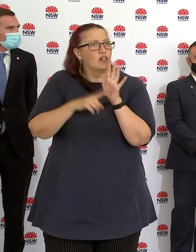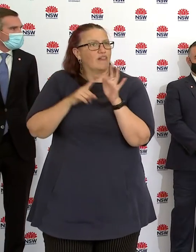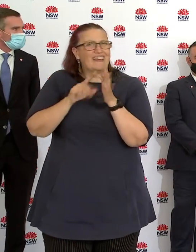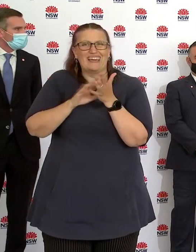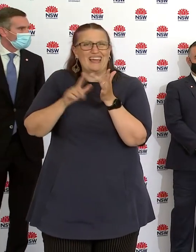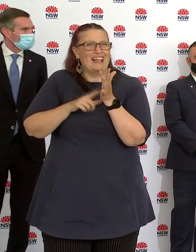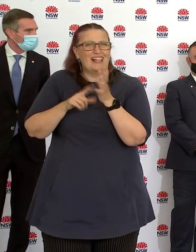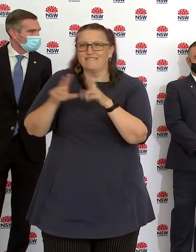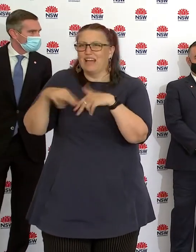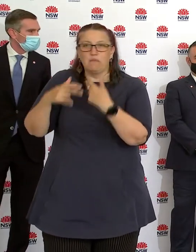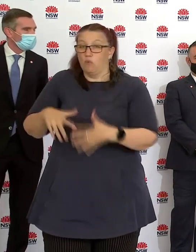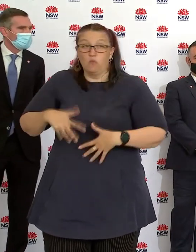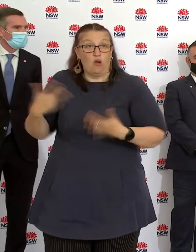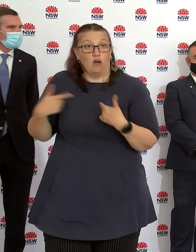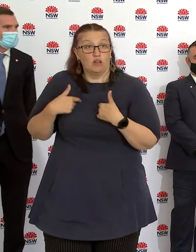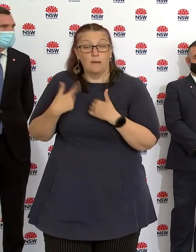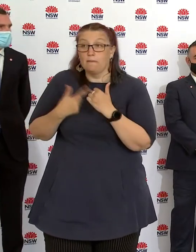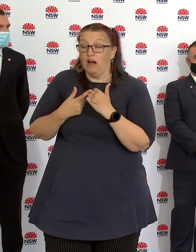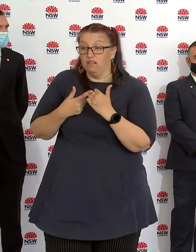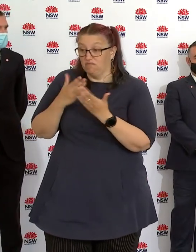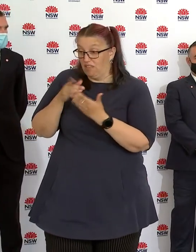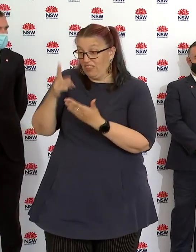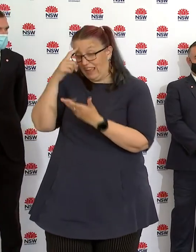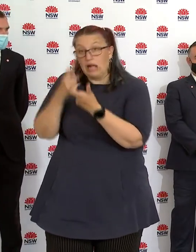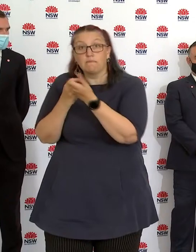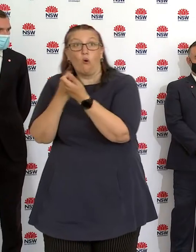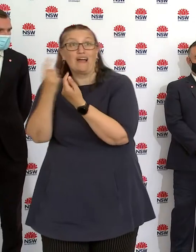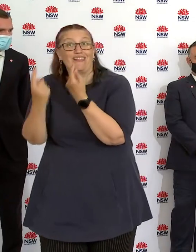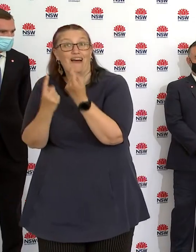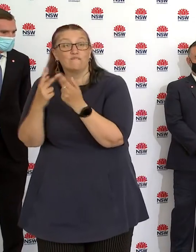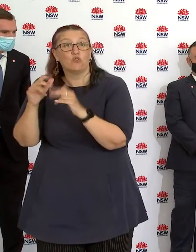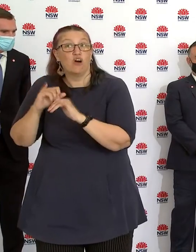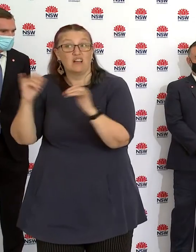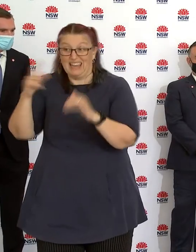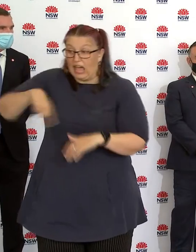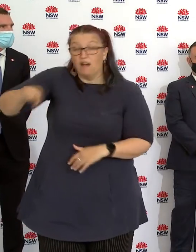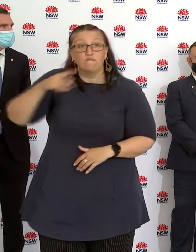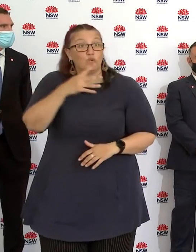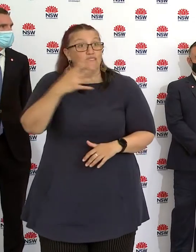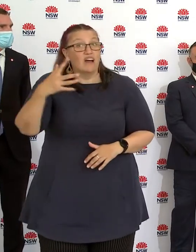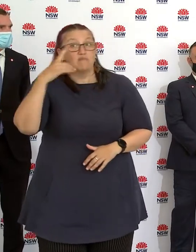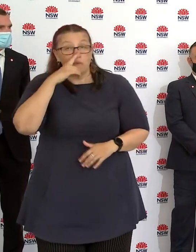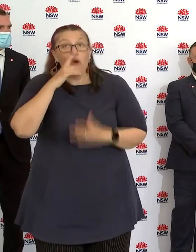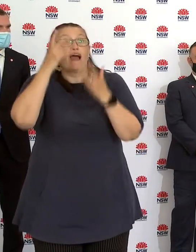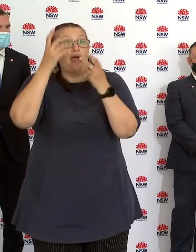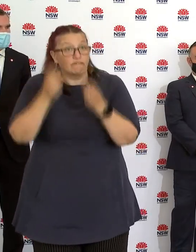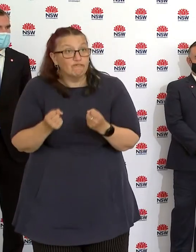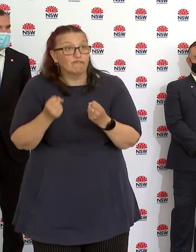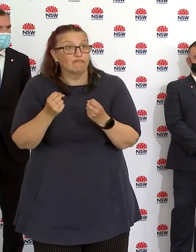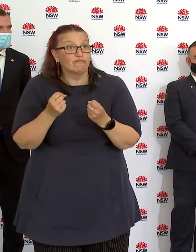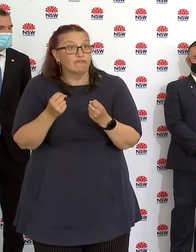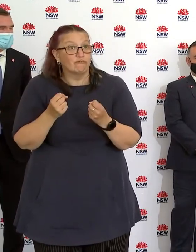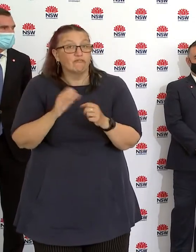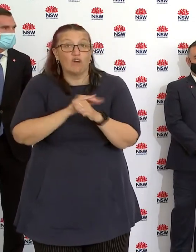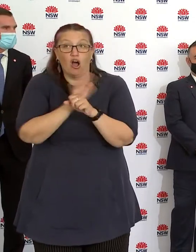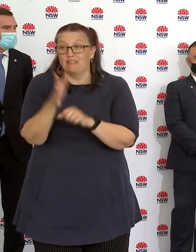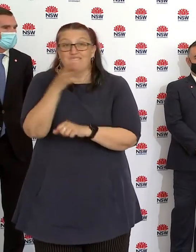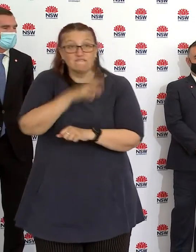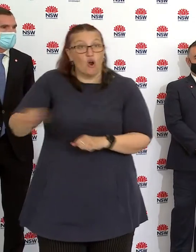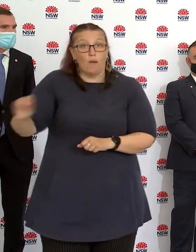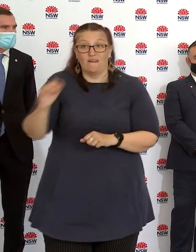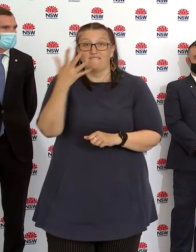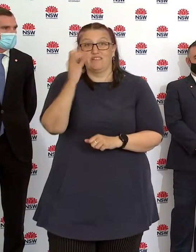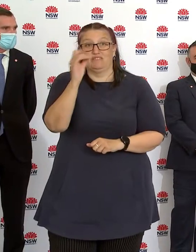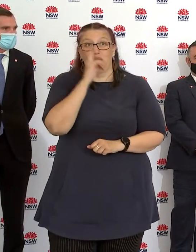another, their loved ones in a time of crisis. But instead now 45 out of 50 people have the virus. Please do not